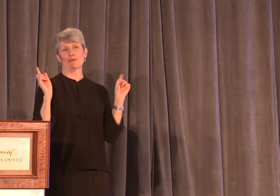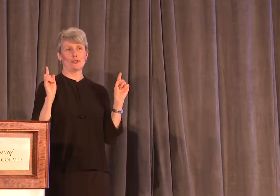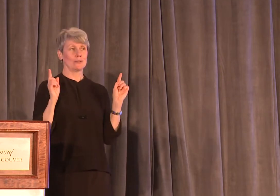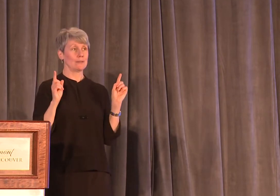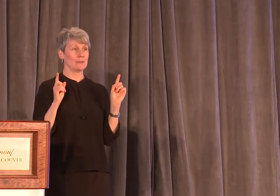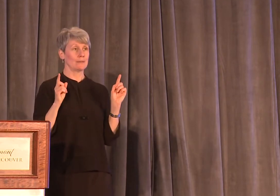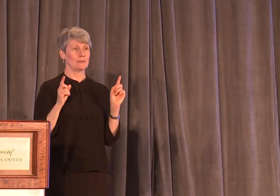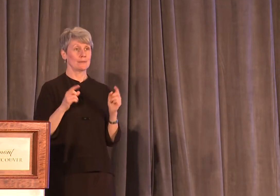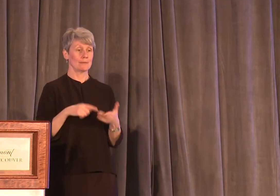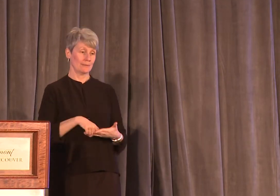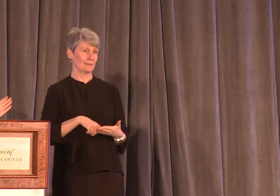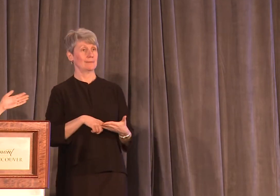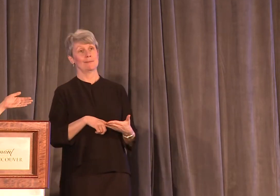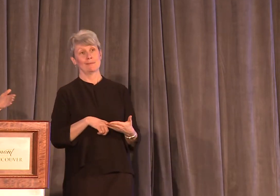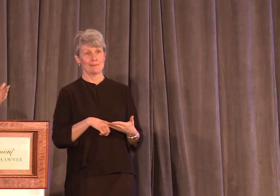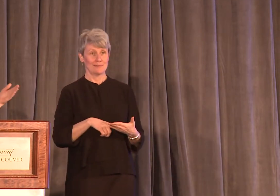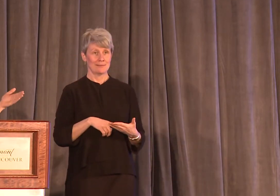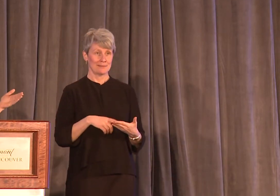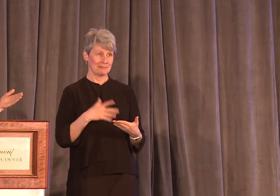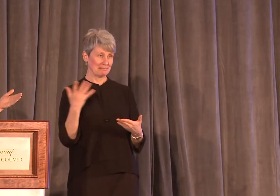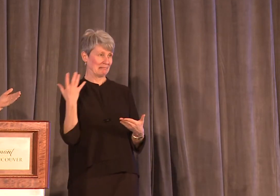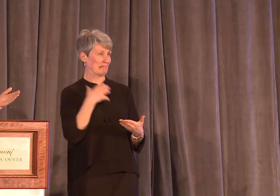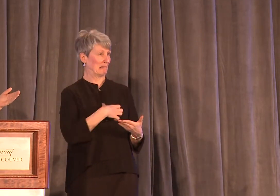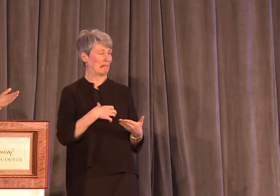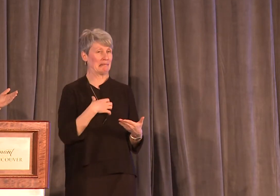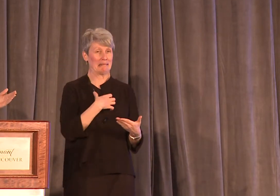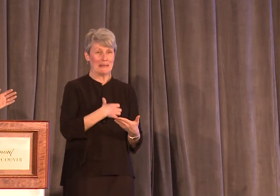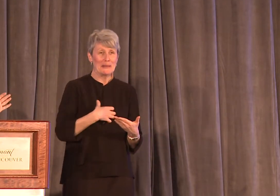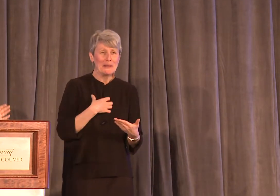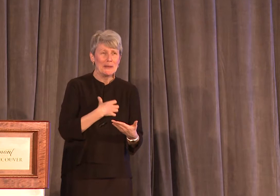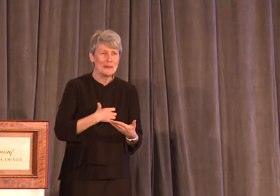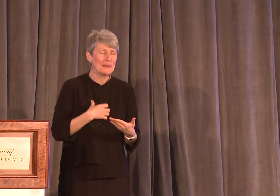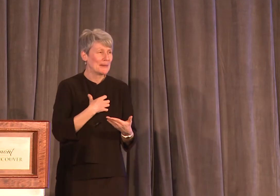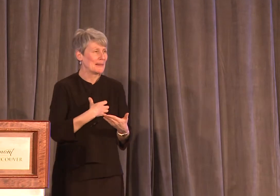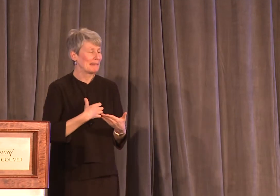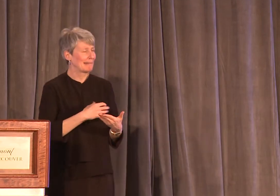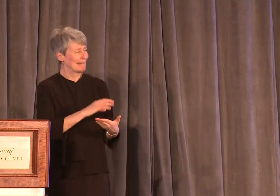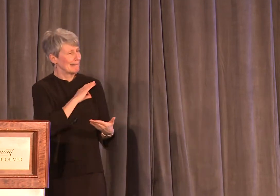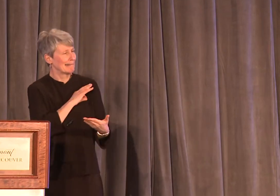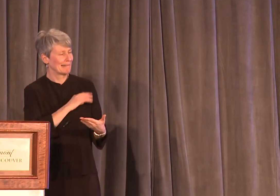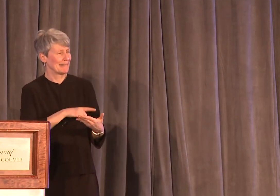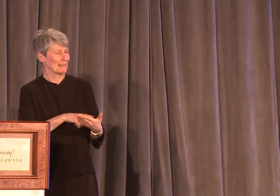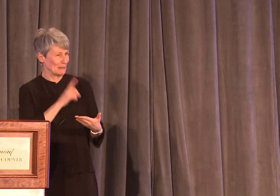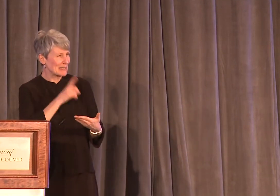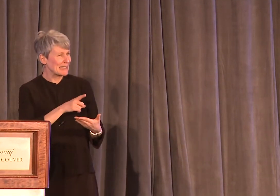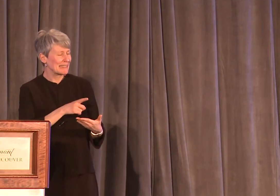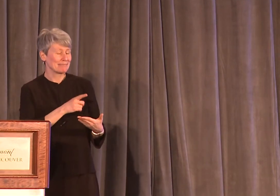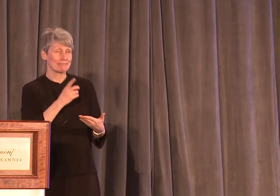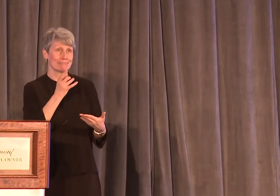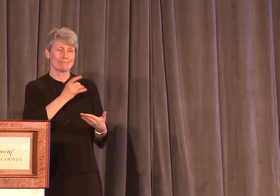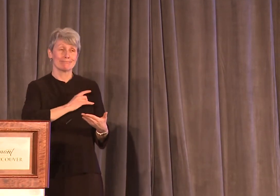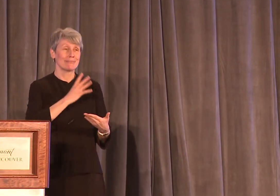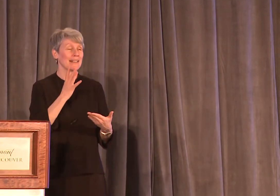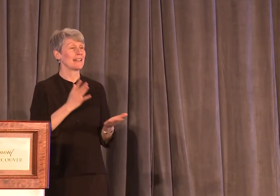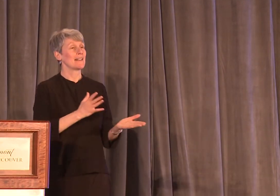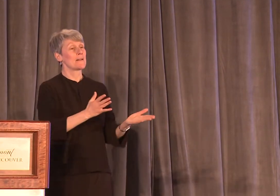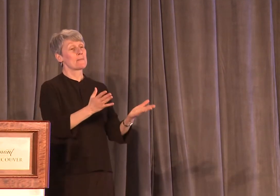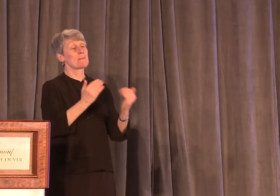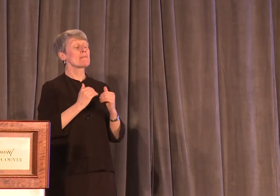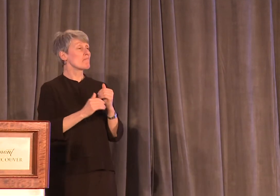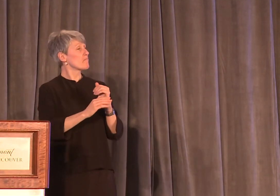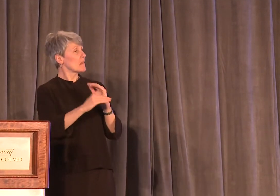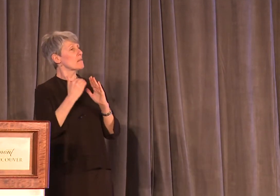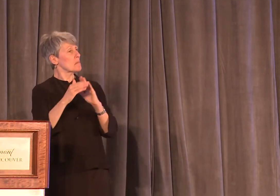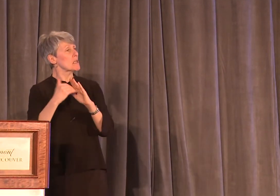We can boo that. Let's just all collectively... Okay. All right. All right. Most of the emails I